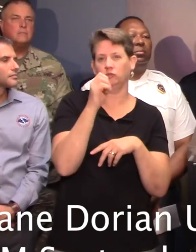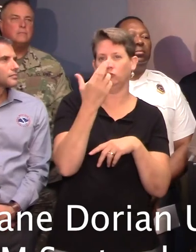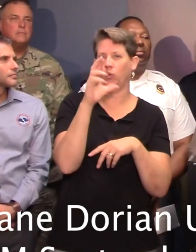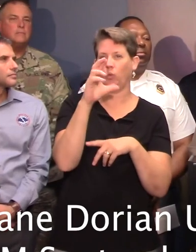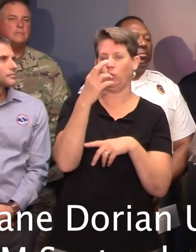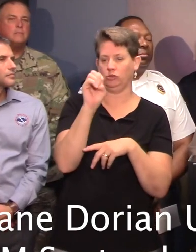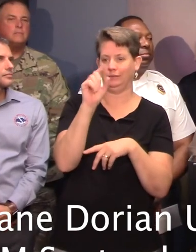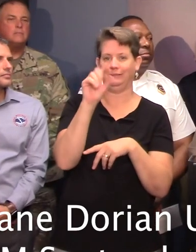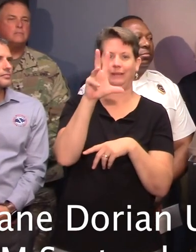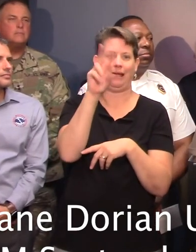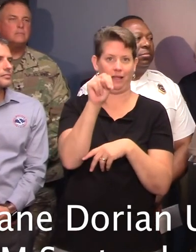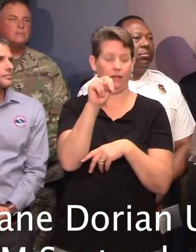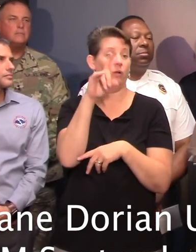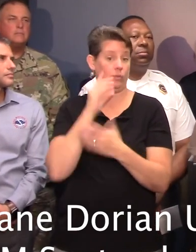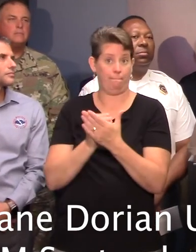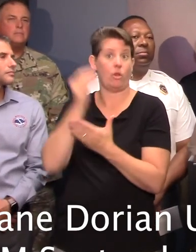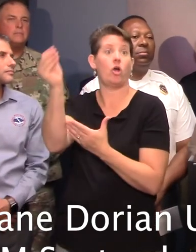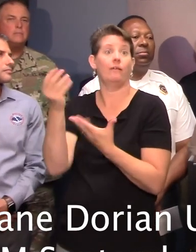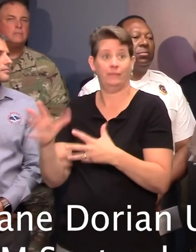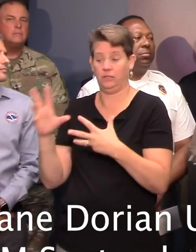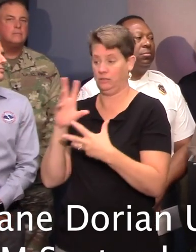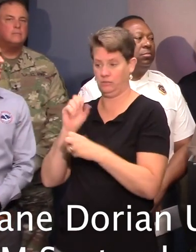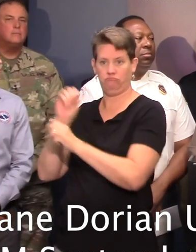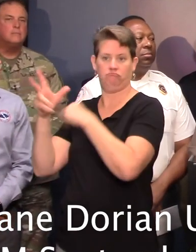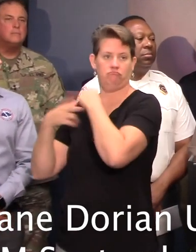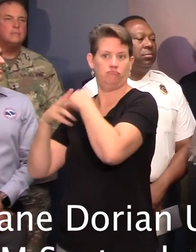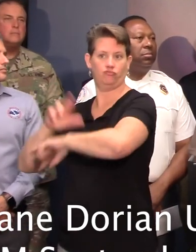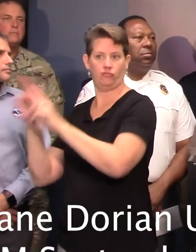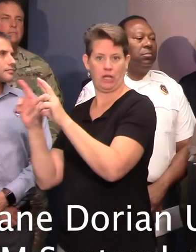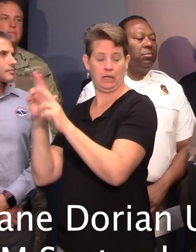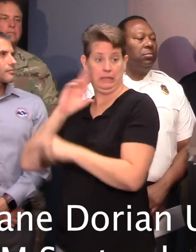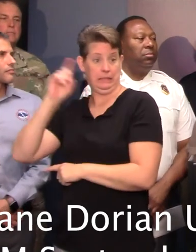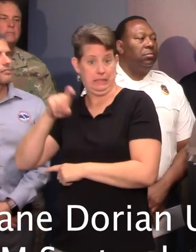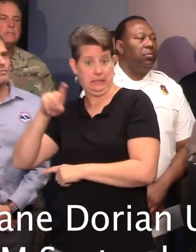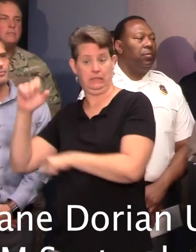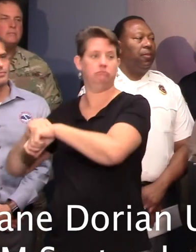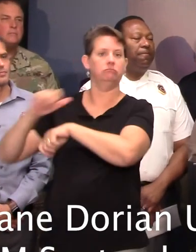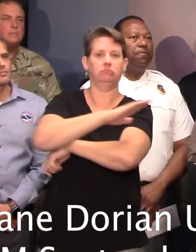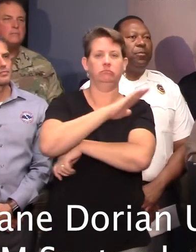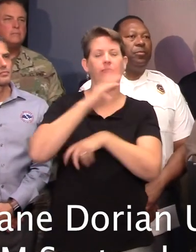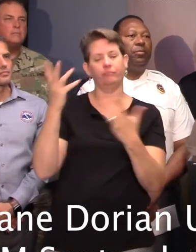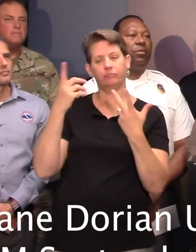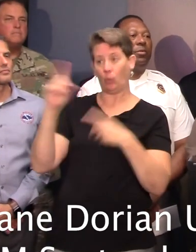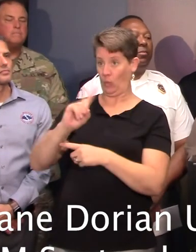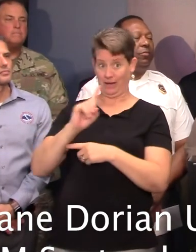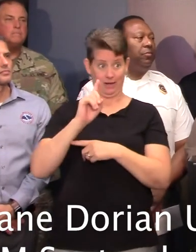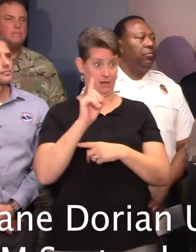stored and ready to go wherever we need them. We're ready to deploy them based on our analysis. So